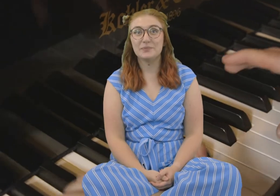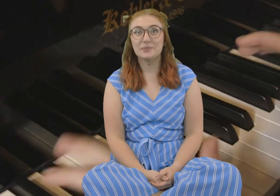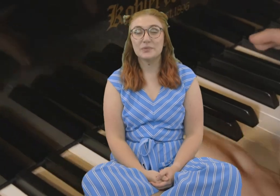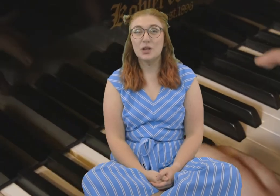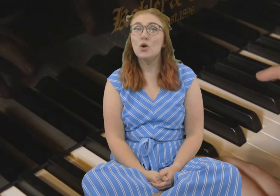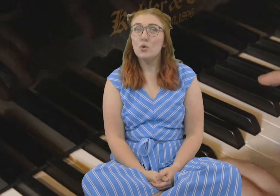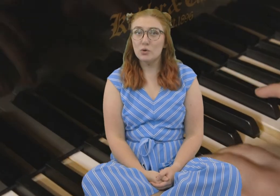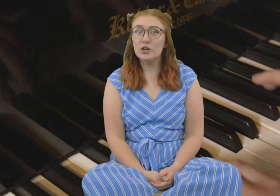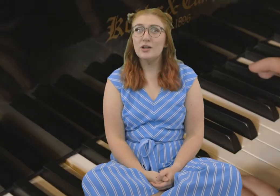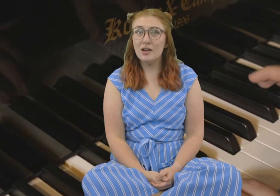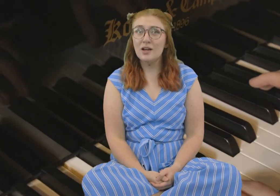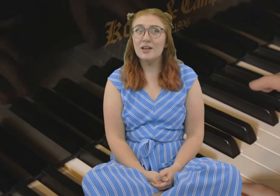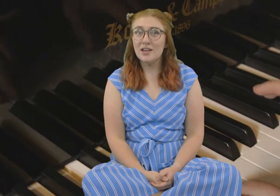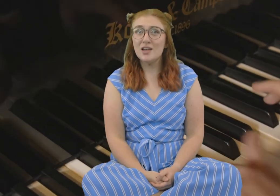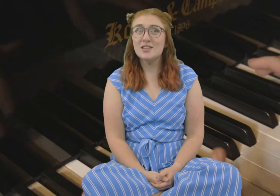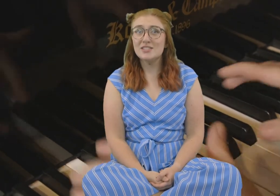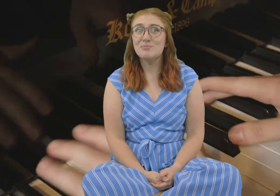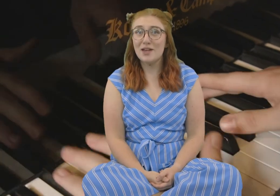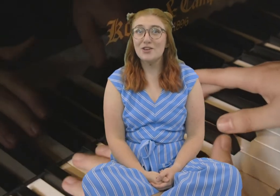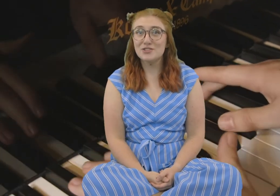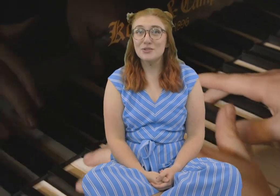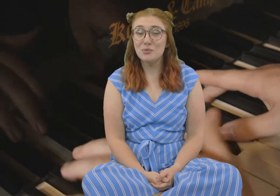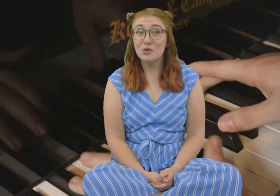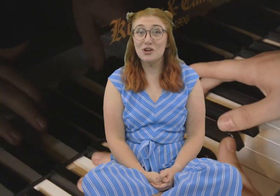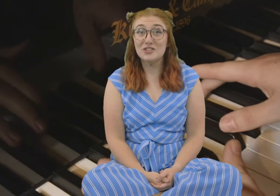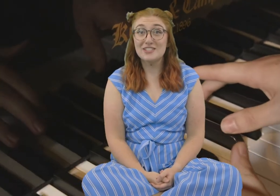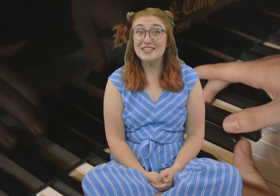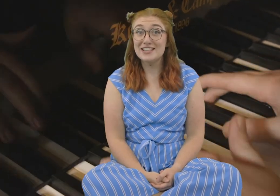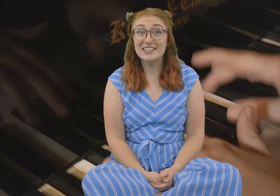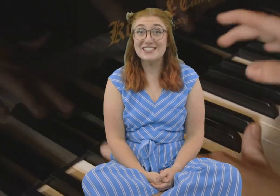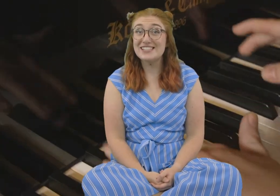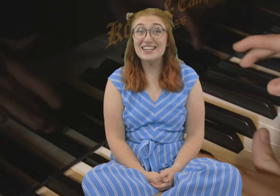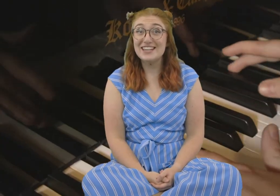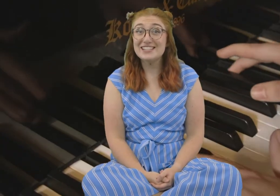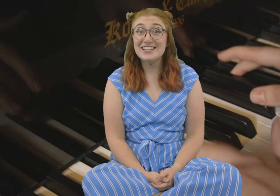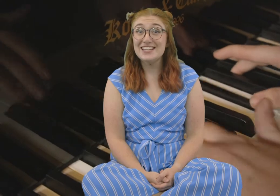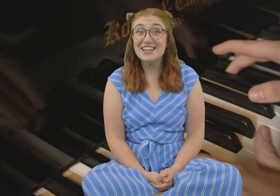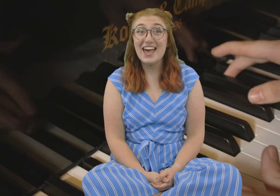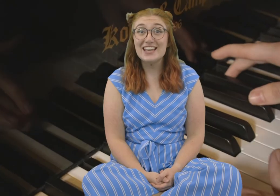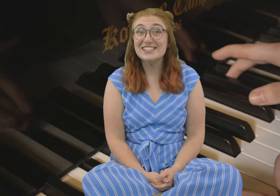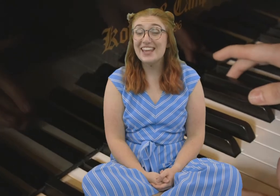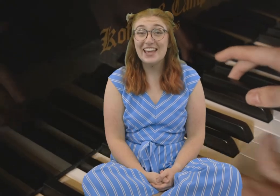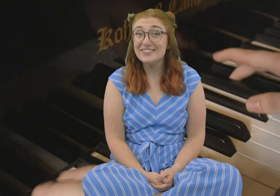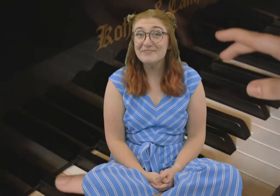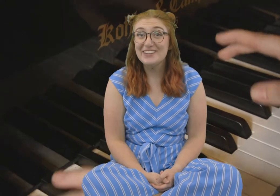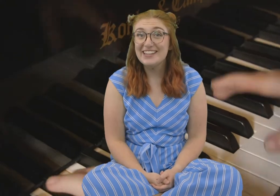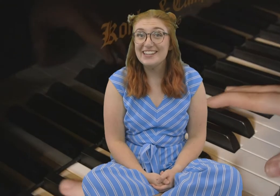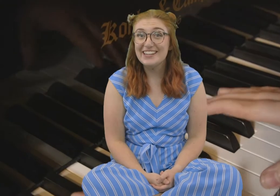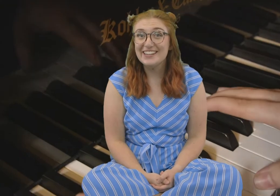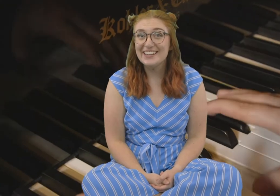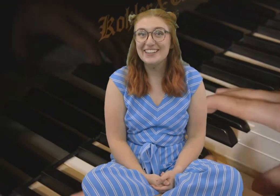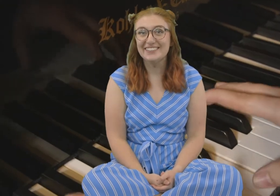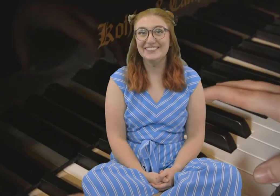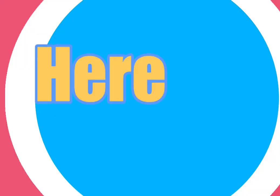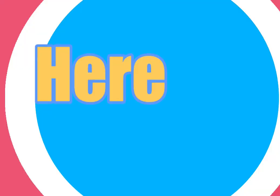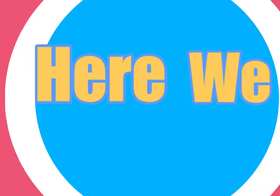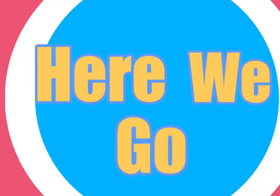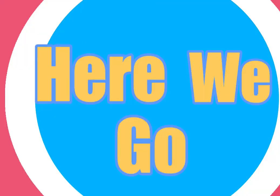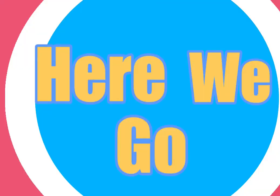We're going to spell some words till it's as easy as can be. Here we go.